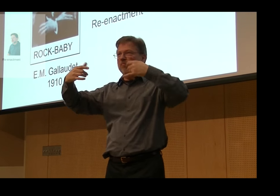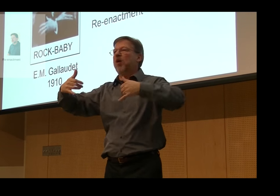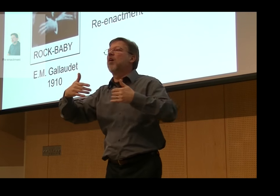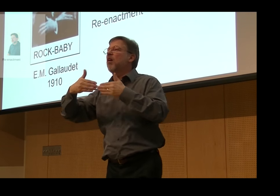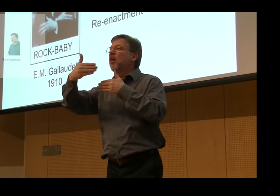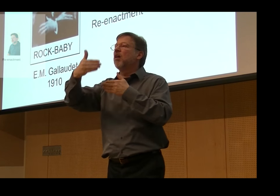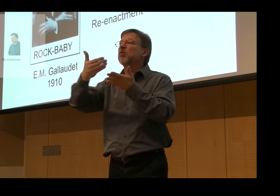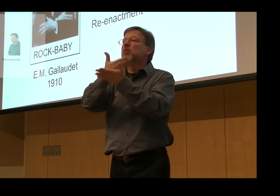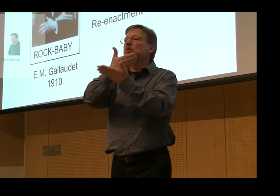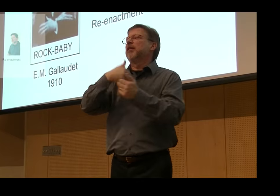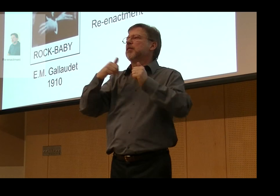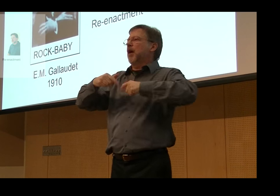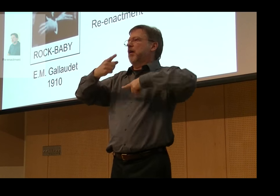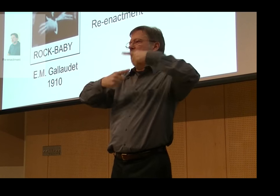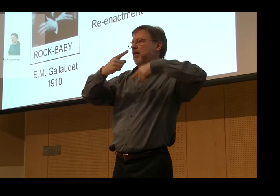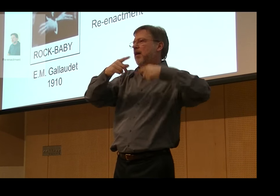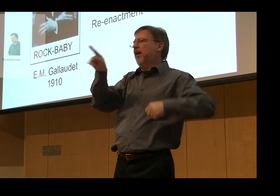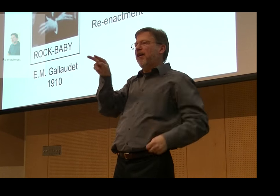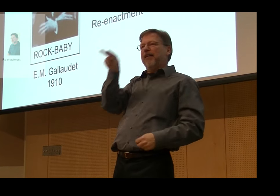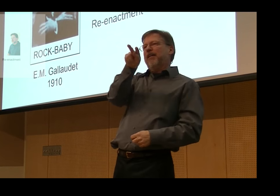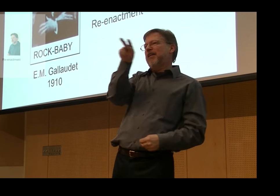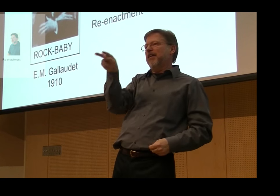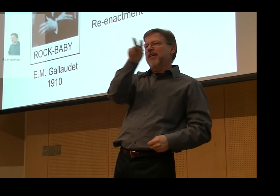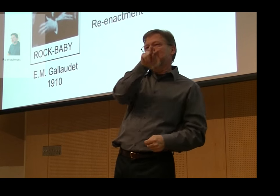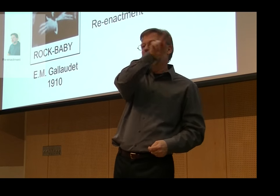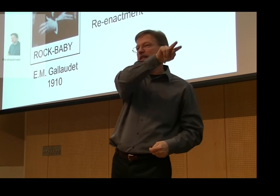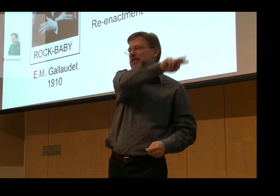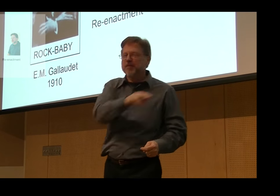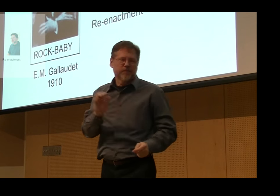That's the reason why I wanted to show you this reenactment. That's one of our future goals.